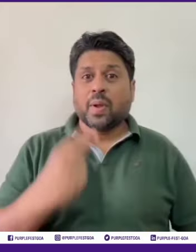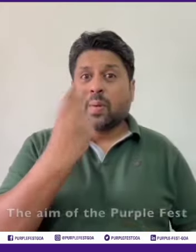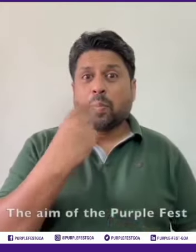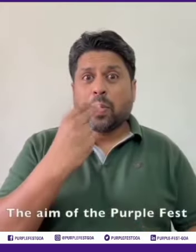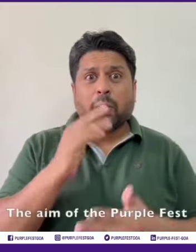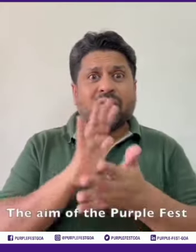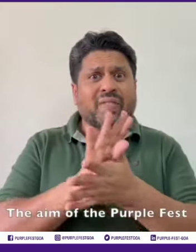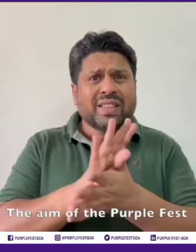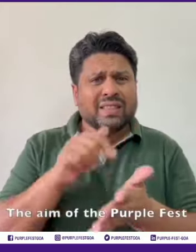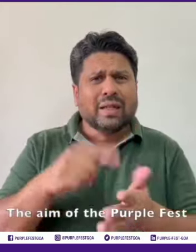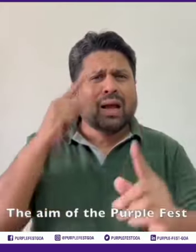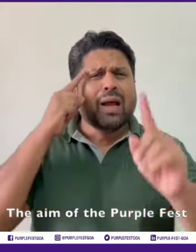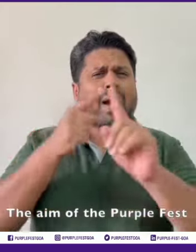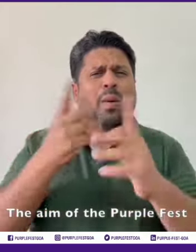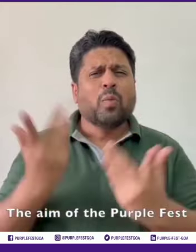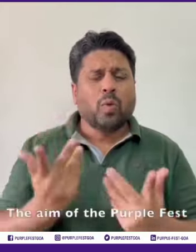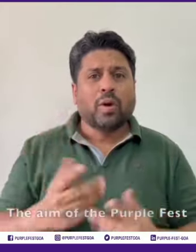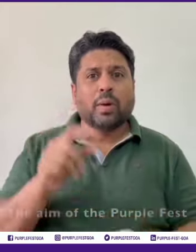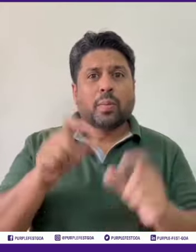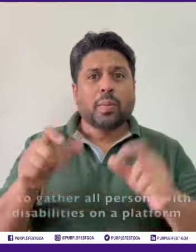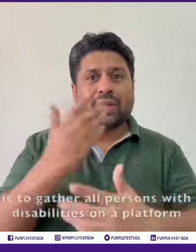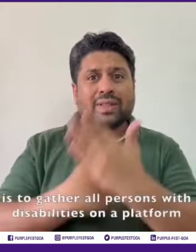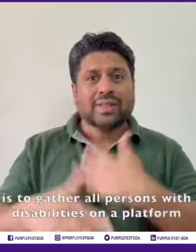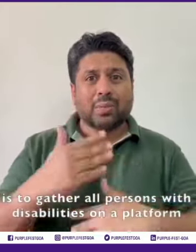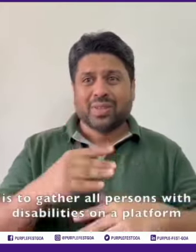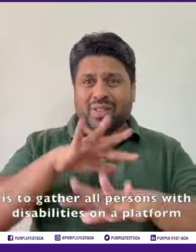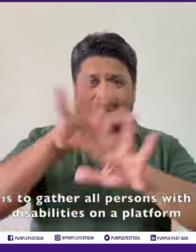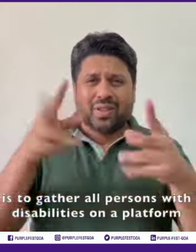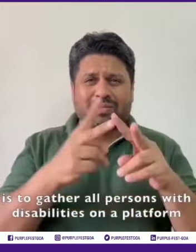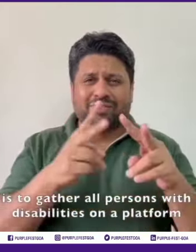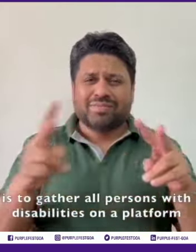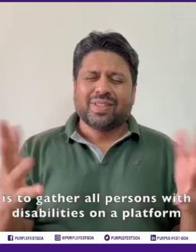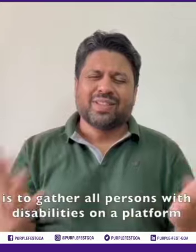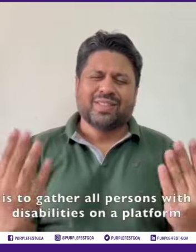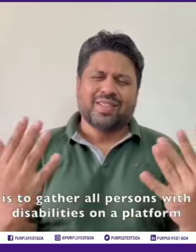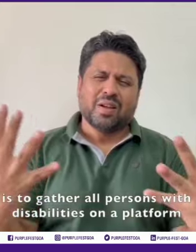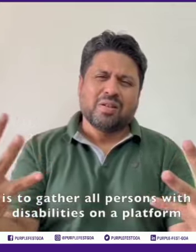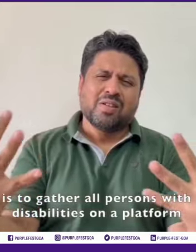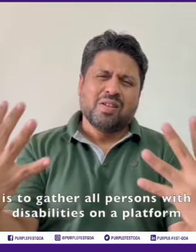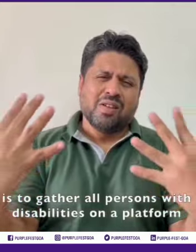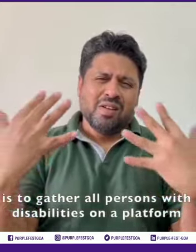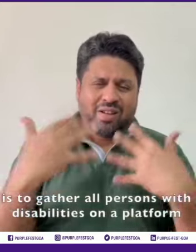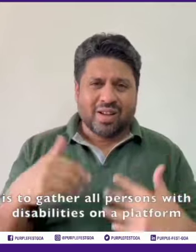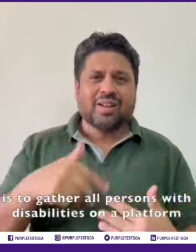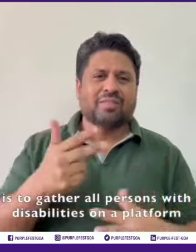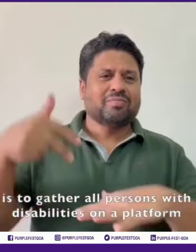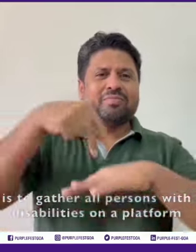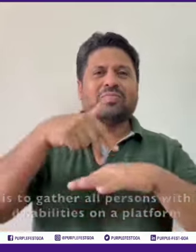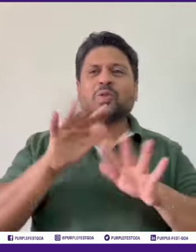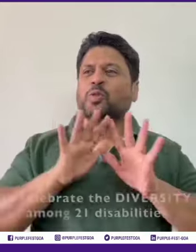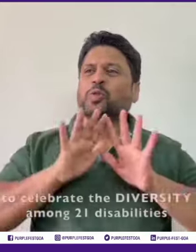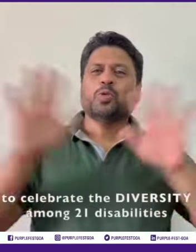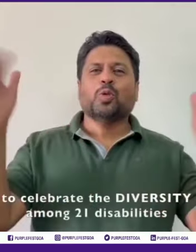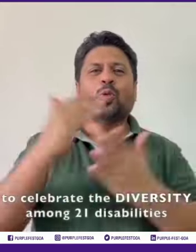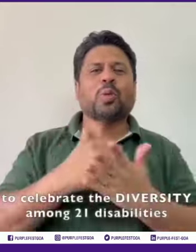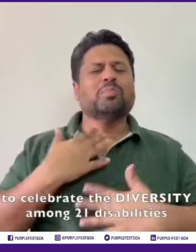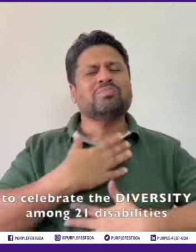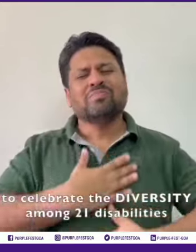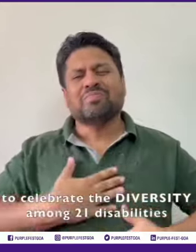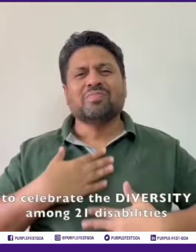The aim of the Purple Fest is to gather all the persons with disabilities on the platform, to celebrate the